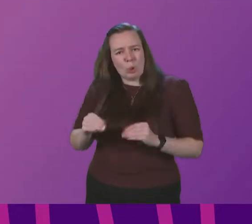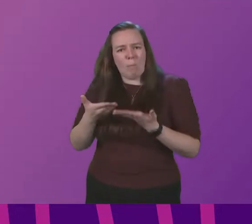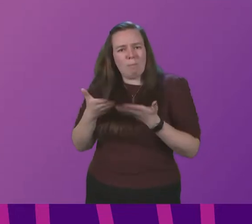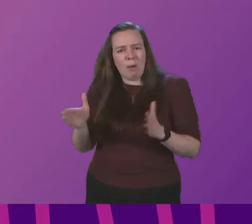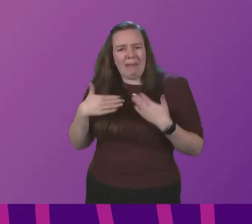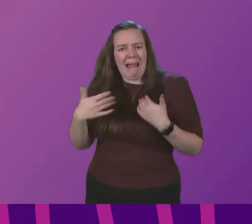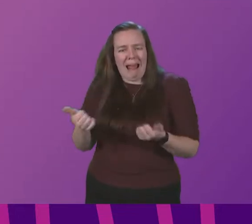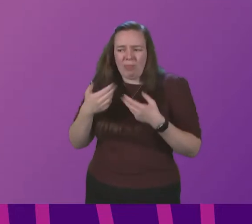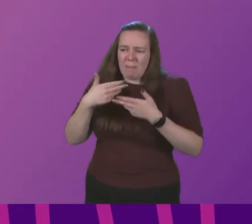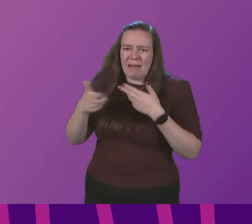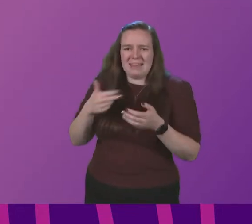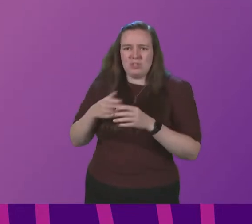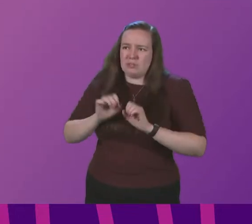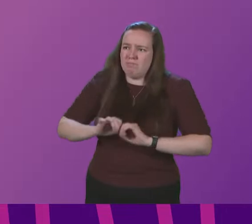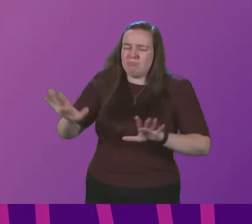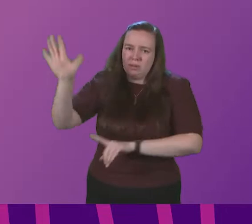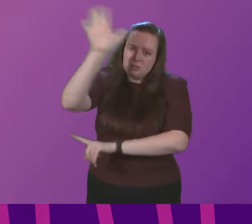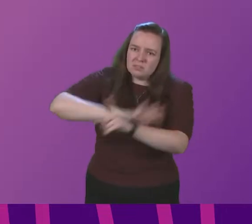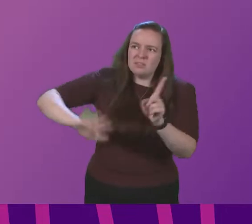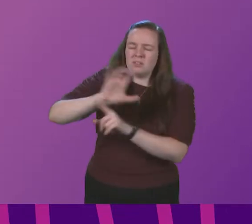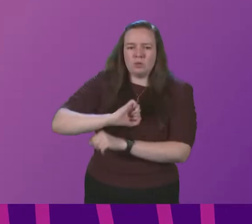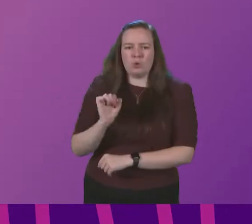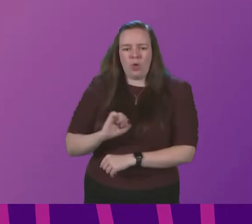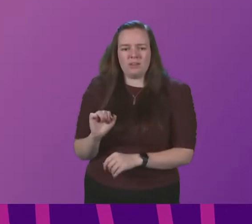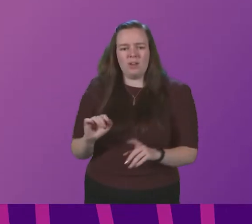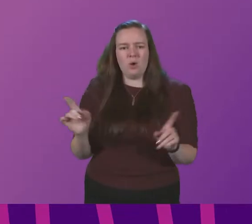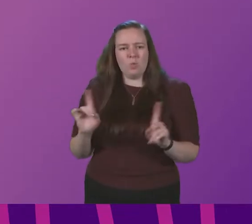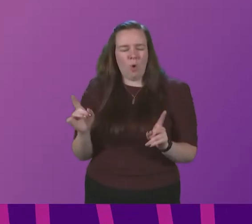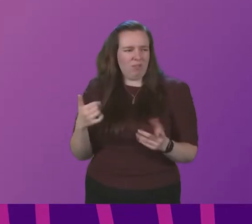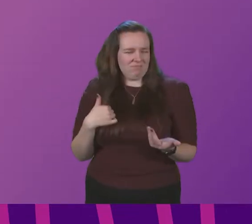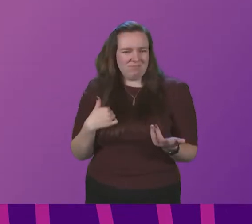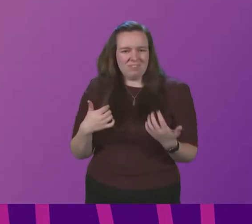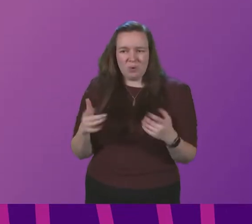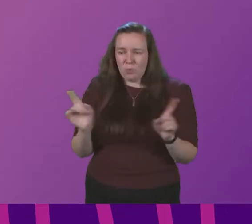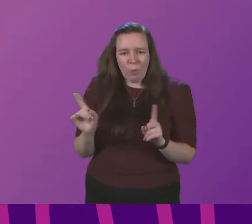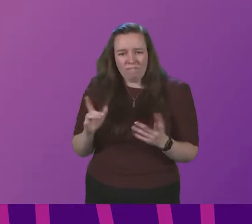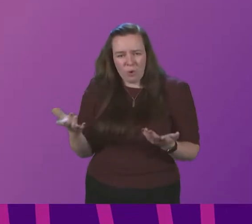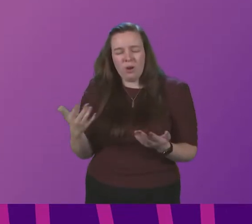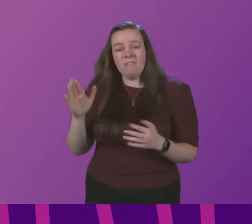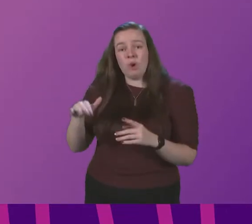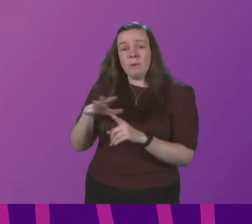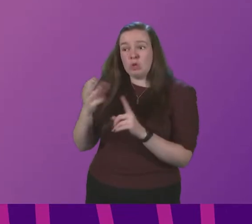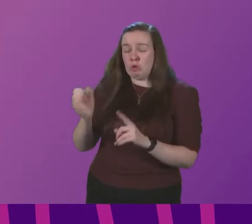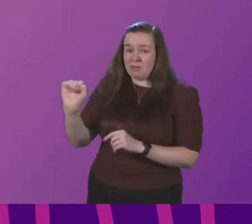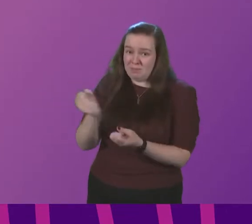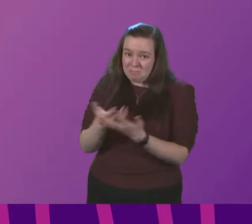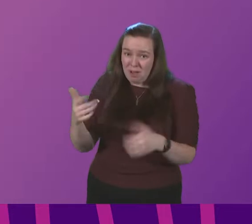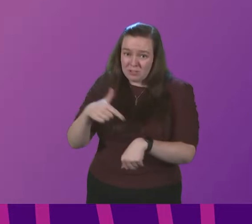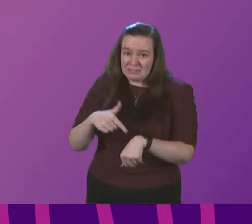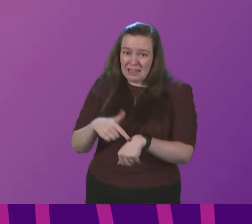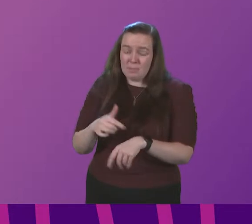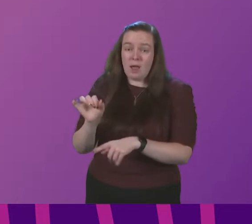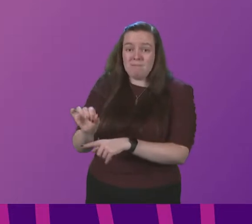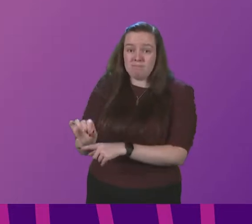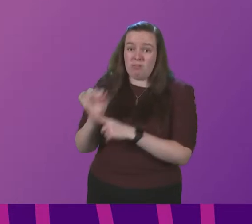messages getting to people in every part of Scotland what could my possible motivation be and coming from Conservatives who spend a lot of their time trying to prevent